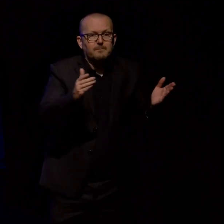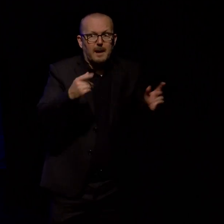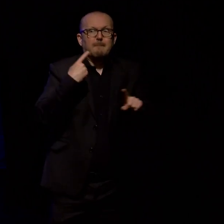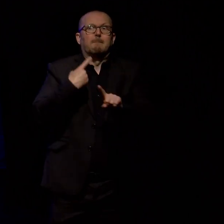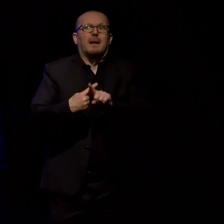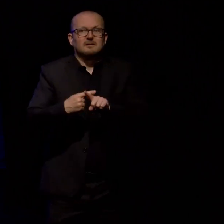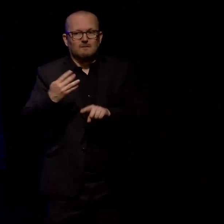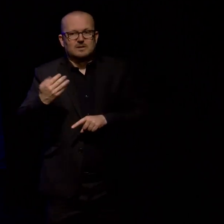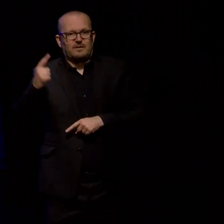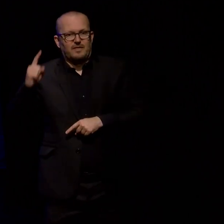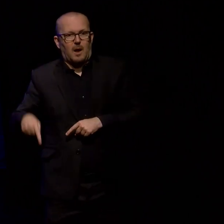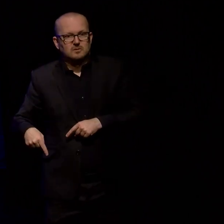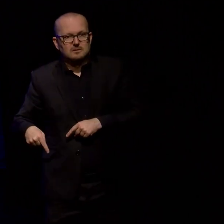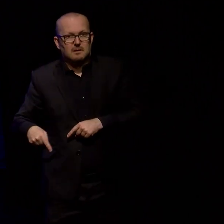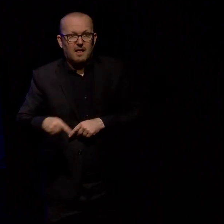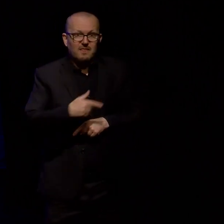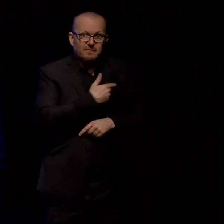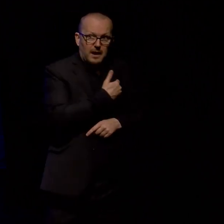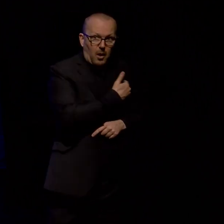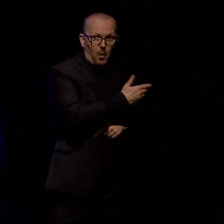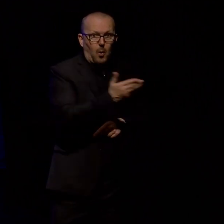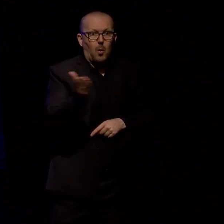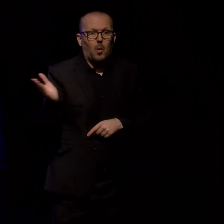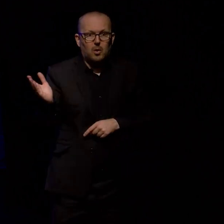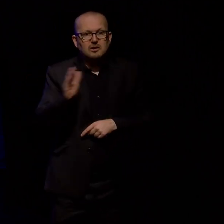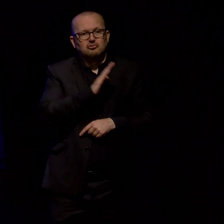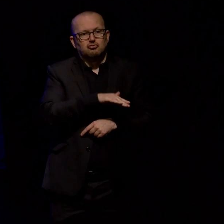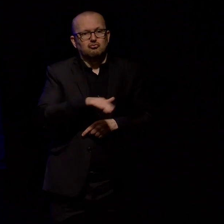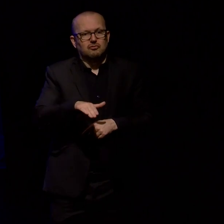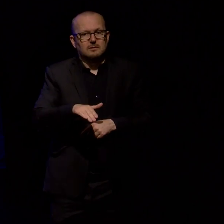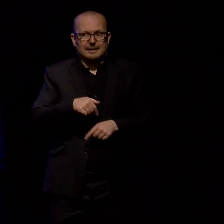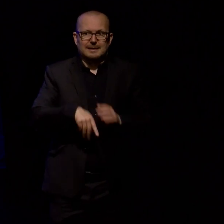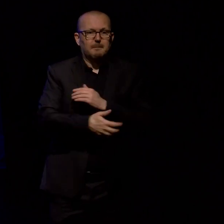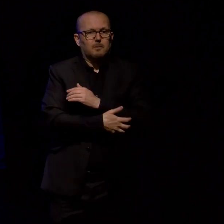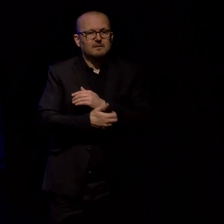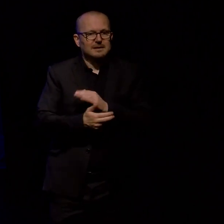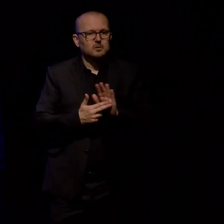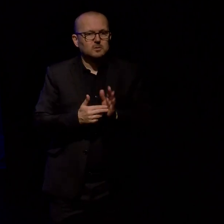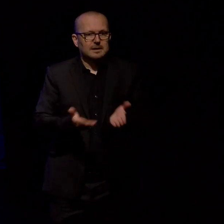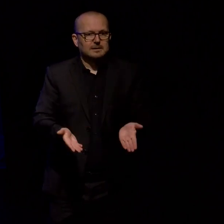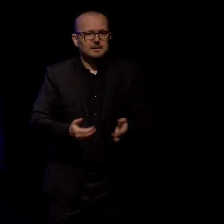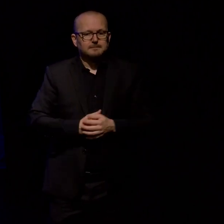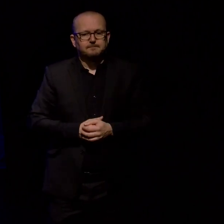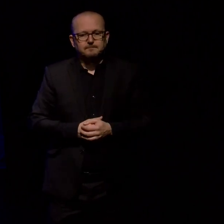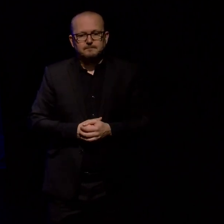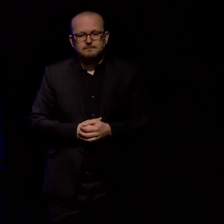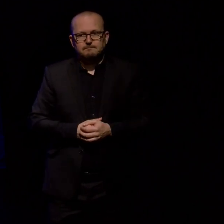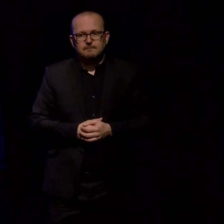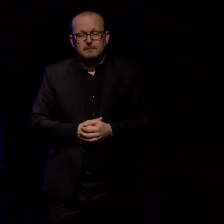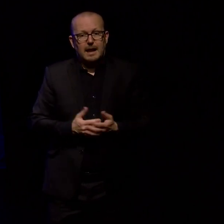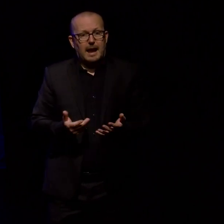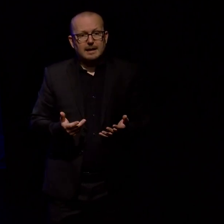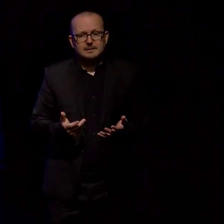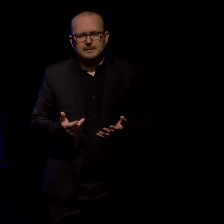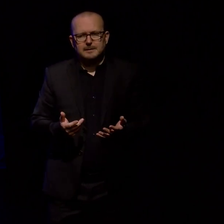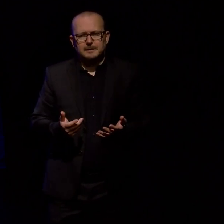just try to imagine all those people representing children living in poverty in New Zealand and as hard as you try I